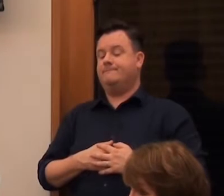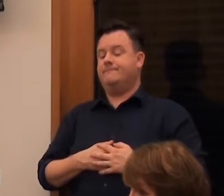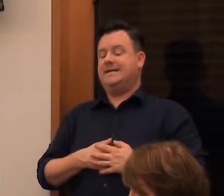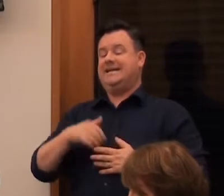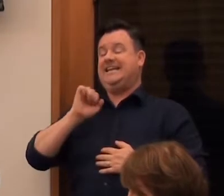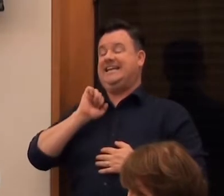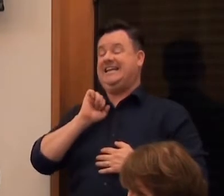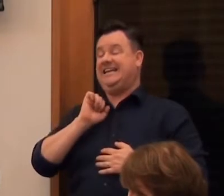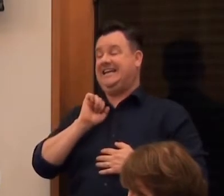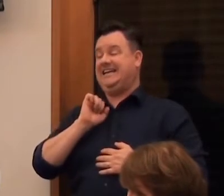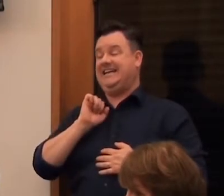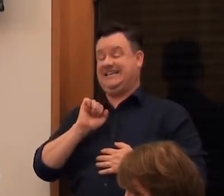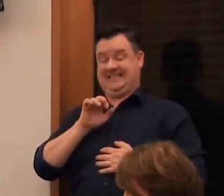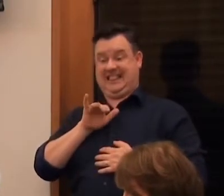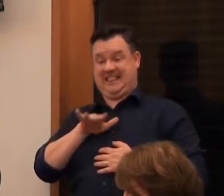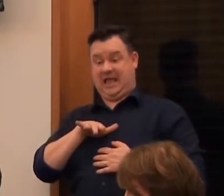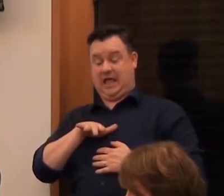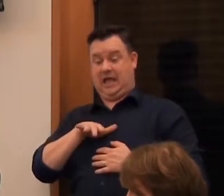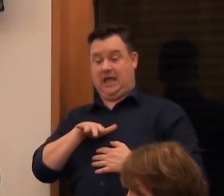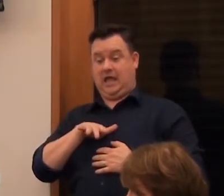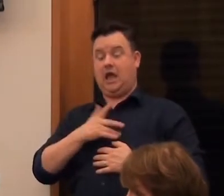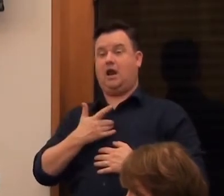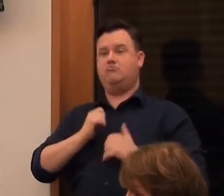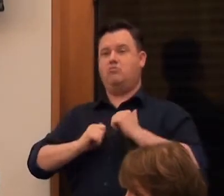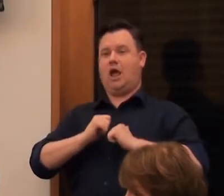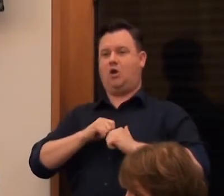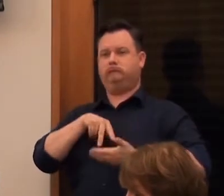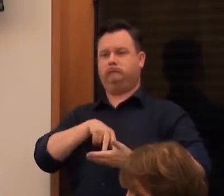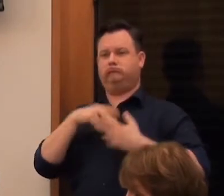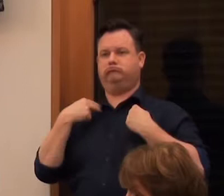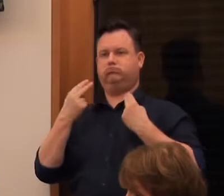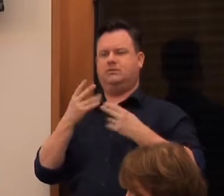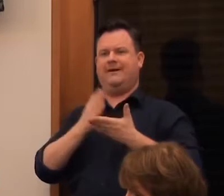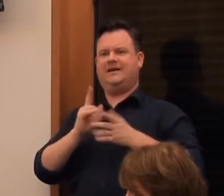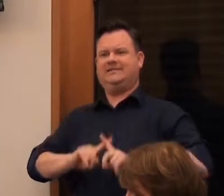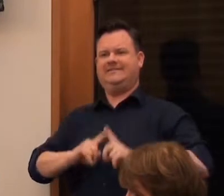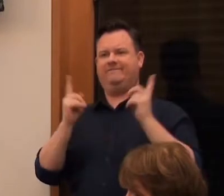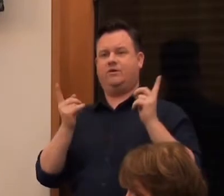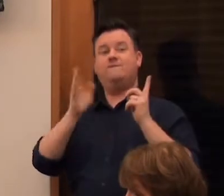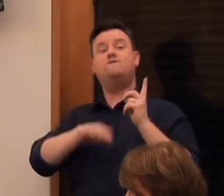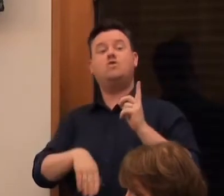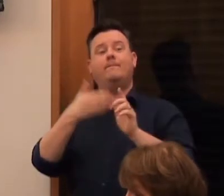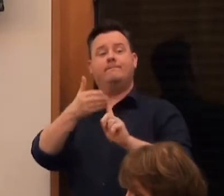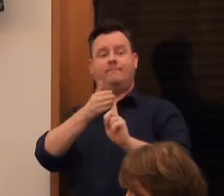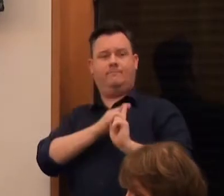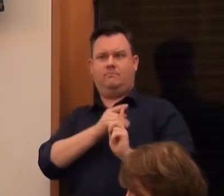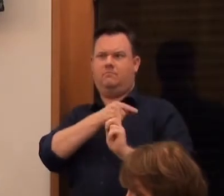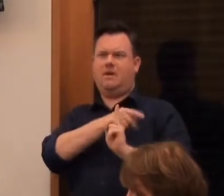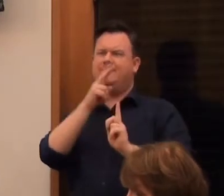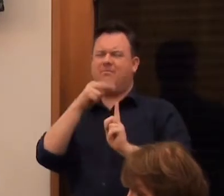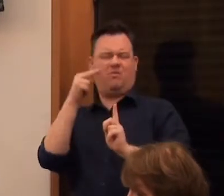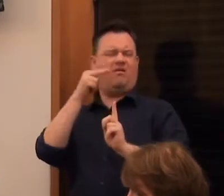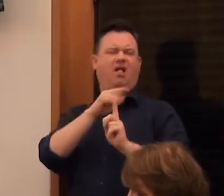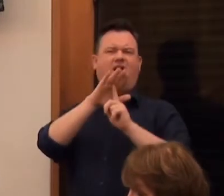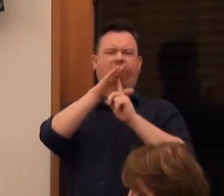He's sort of... Still there. Still holding proud. Kind of thing. But very different. To what... The people who look... Most